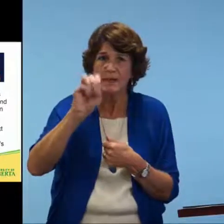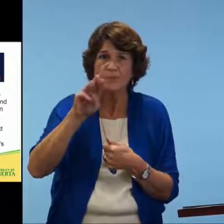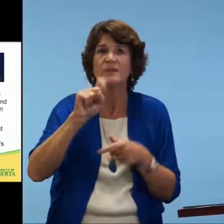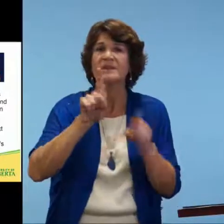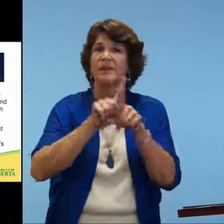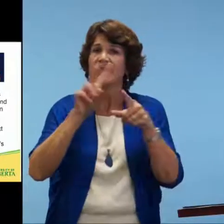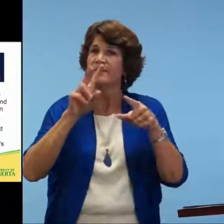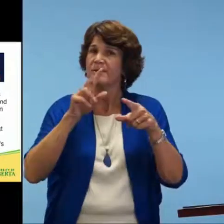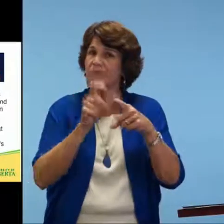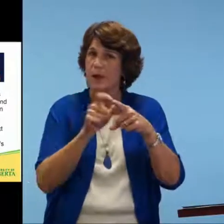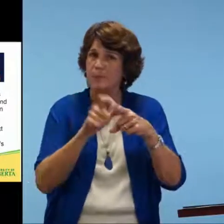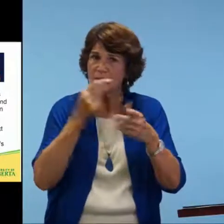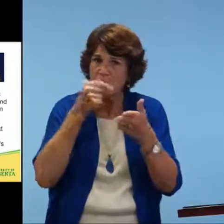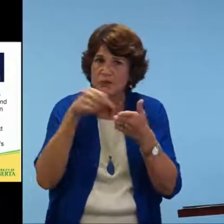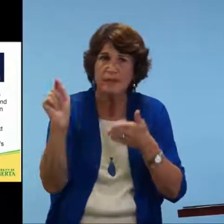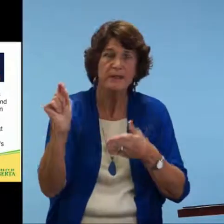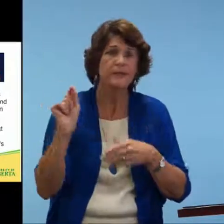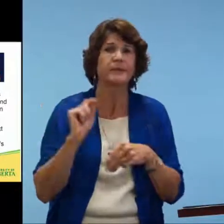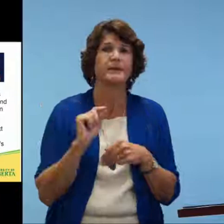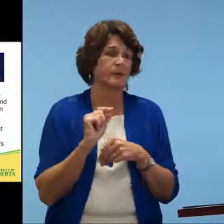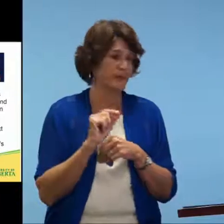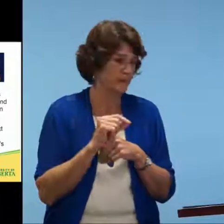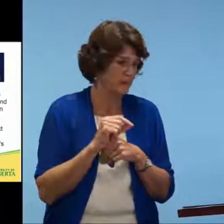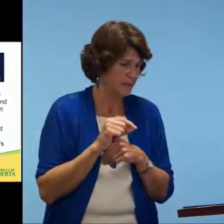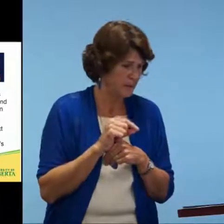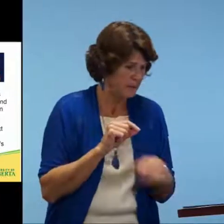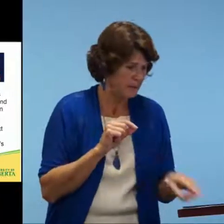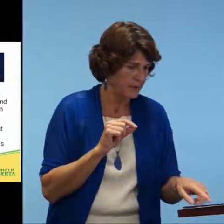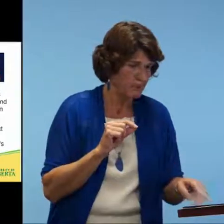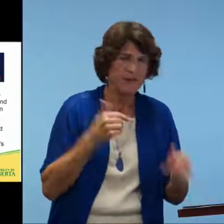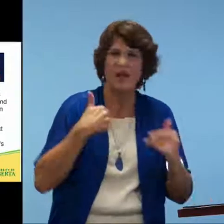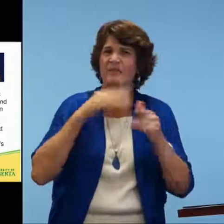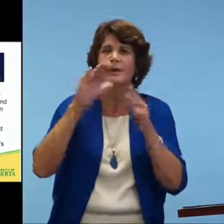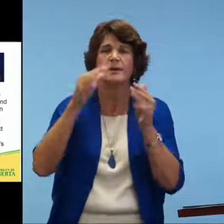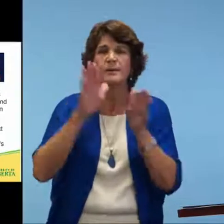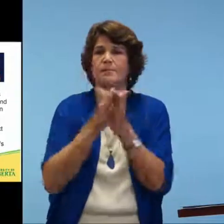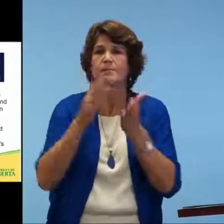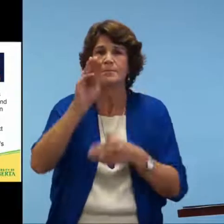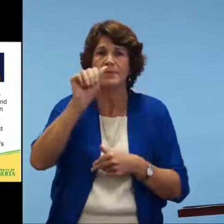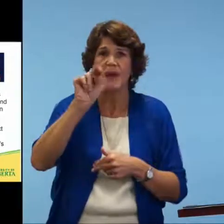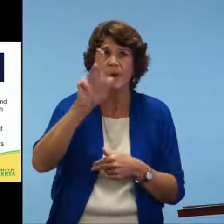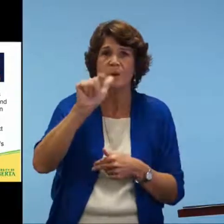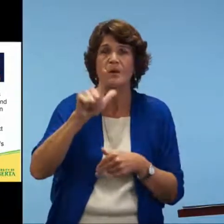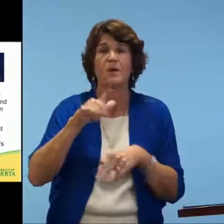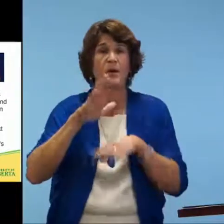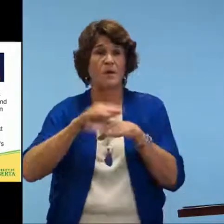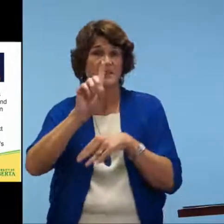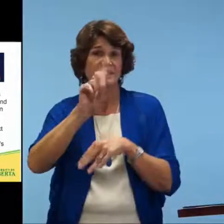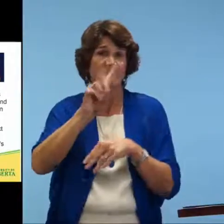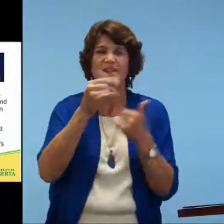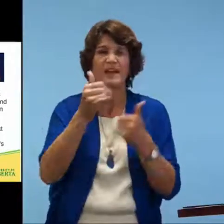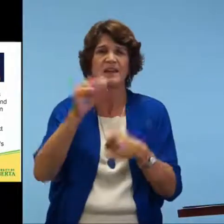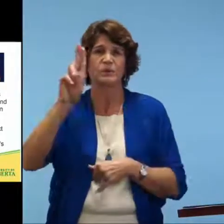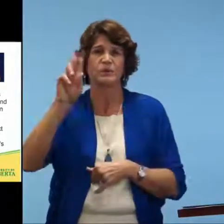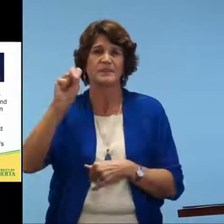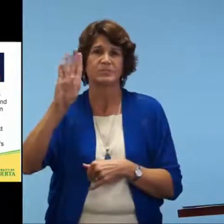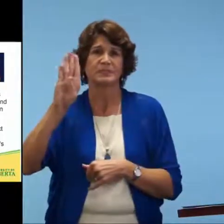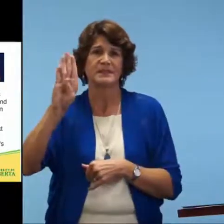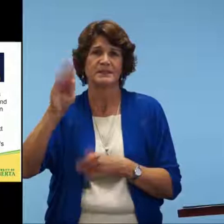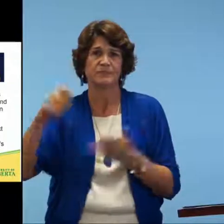And so you will receive in this package of 42 items, the vocabulary check, the manual that is on DVD.